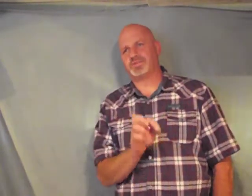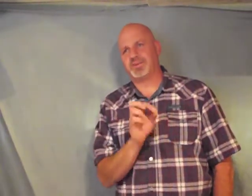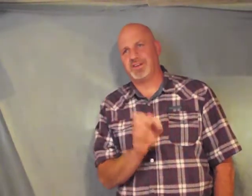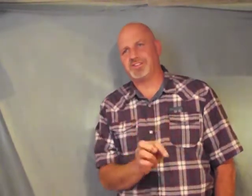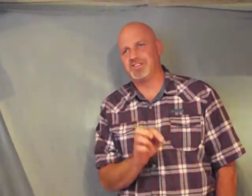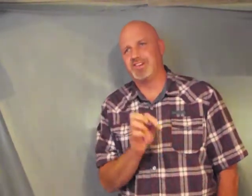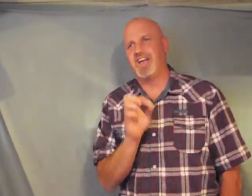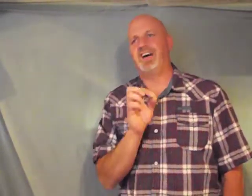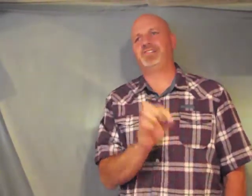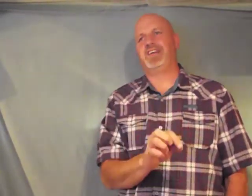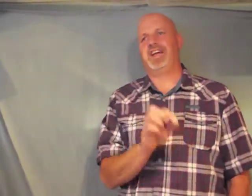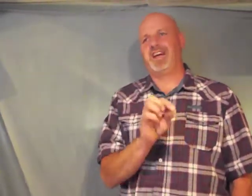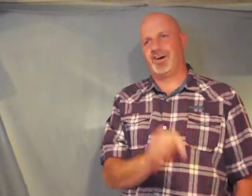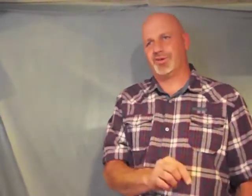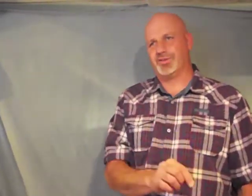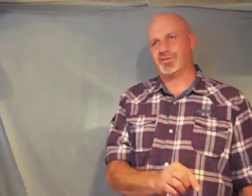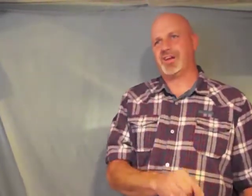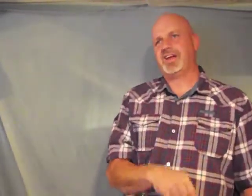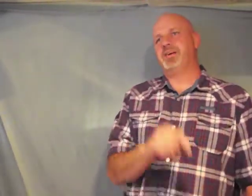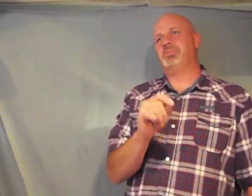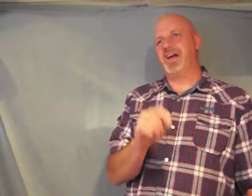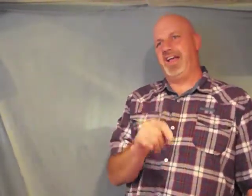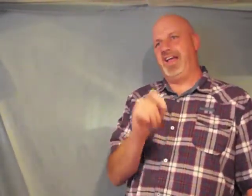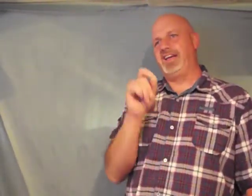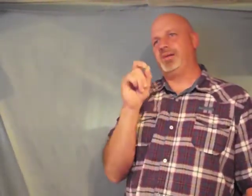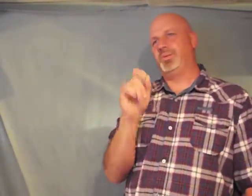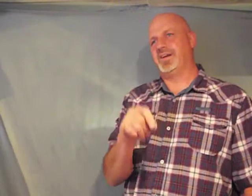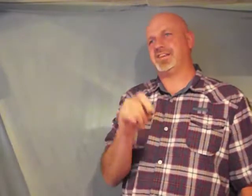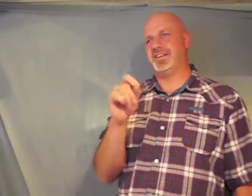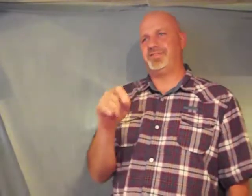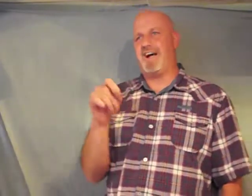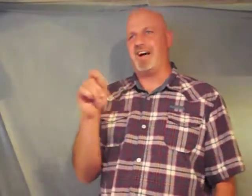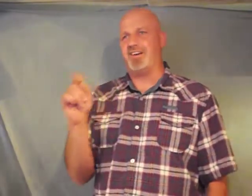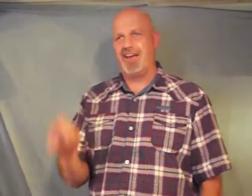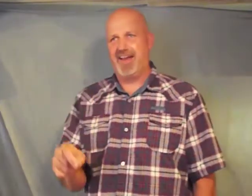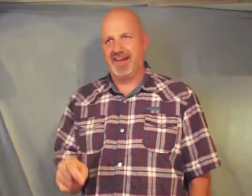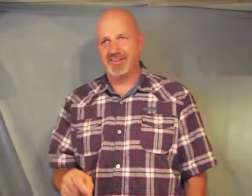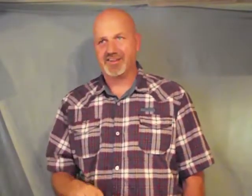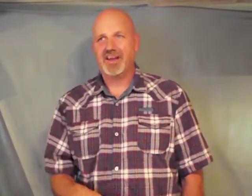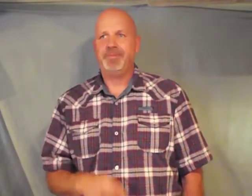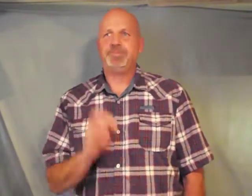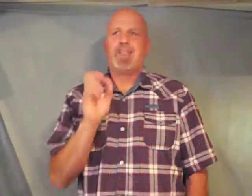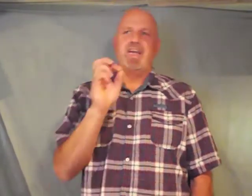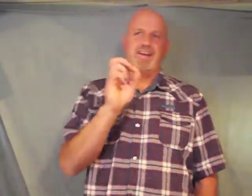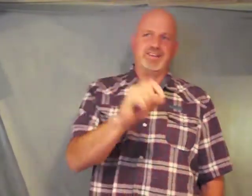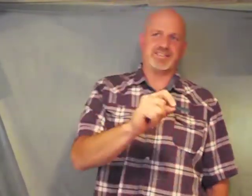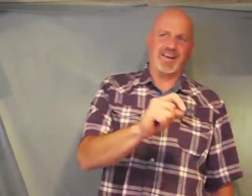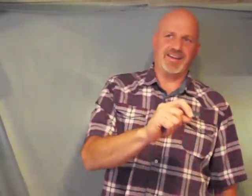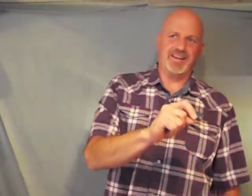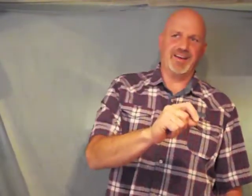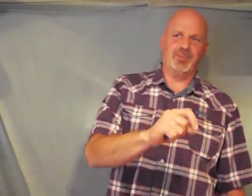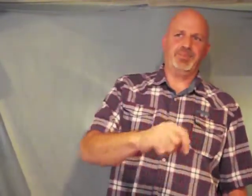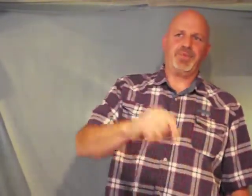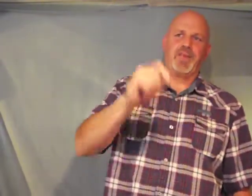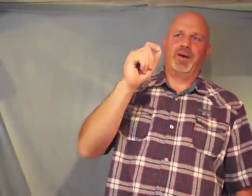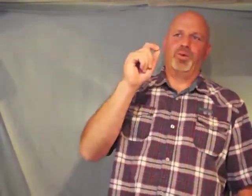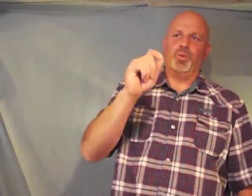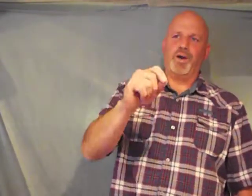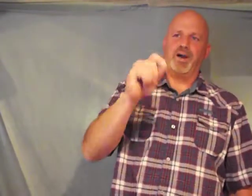tradition of the elders but eat with defiled hands and he said to them well